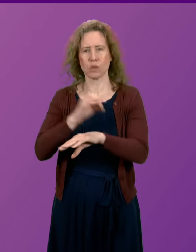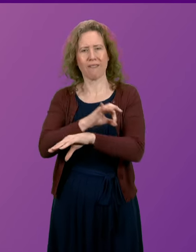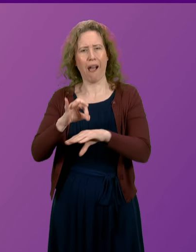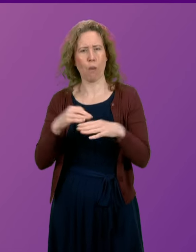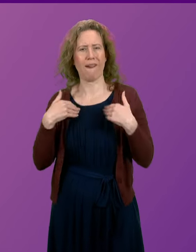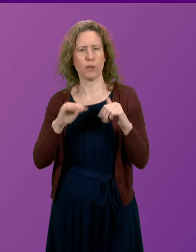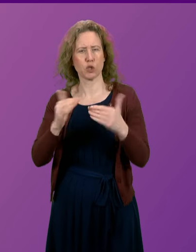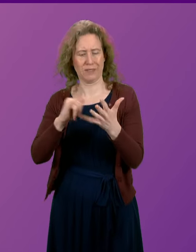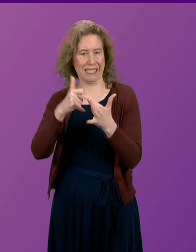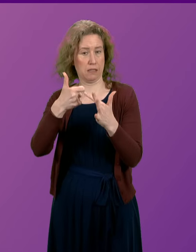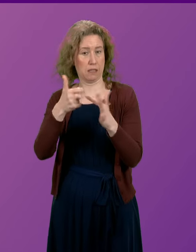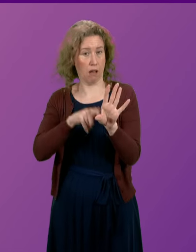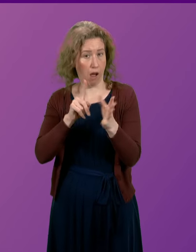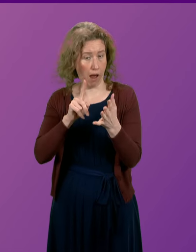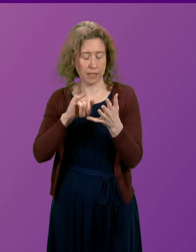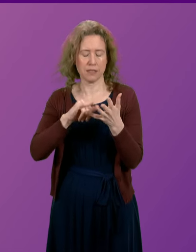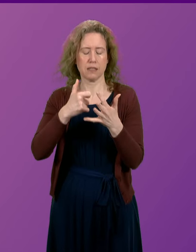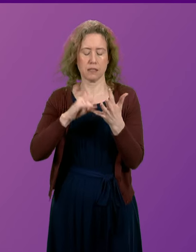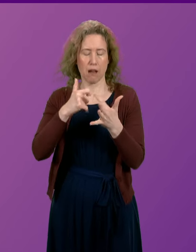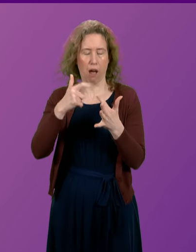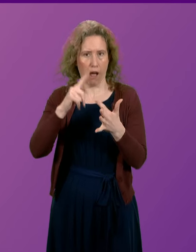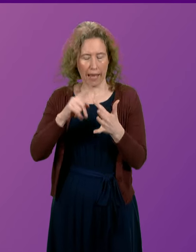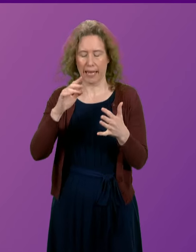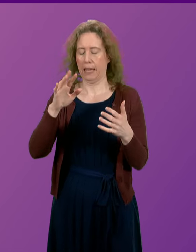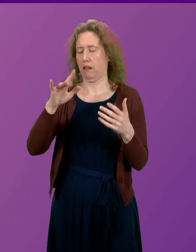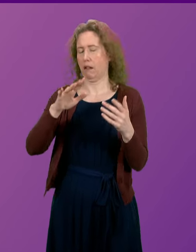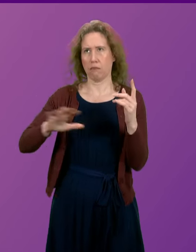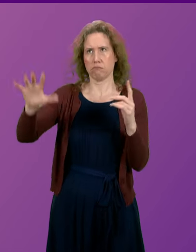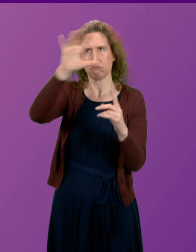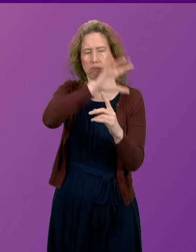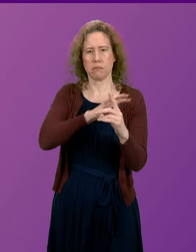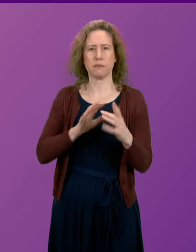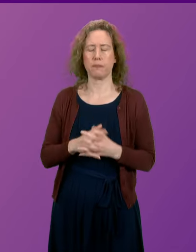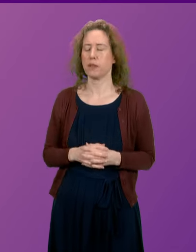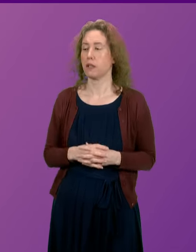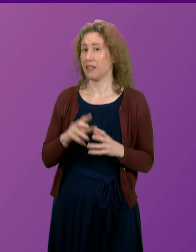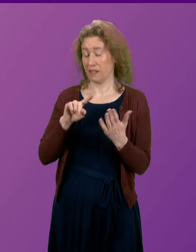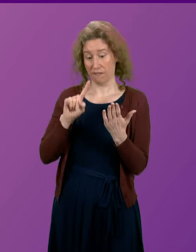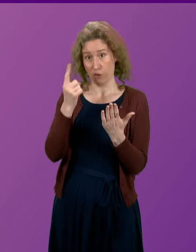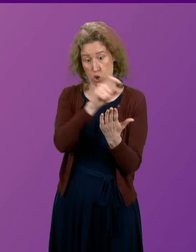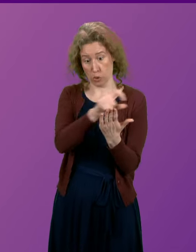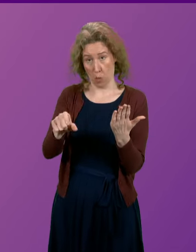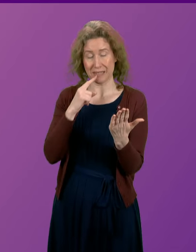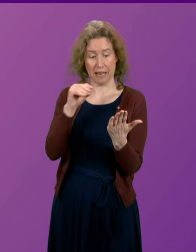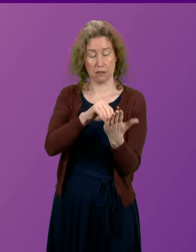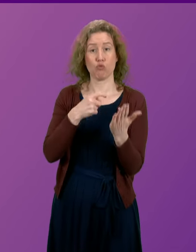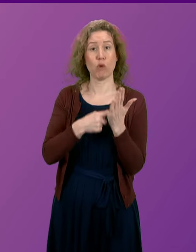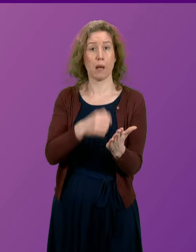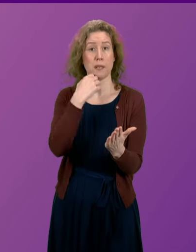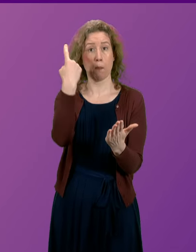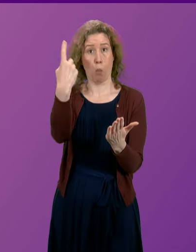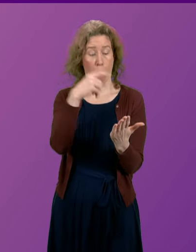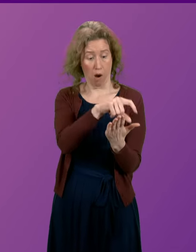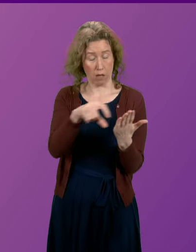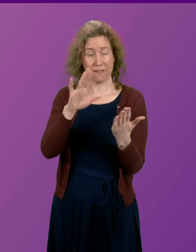in Skye, Lachalche and the surrounding area. The very first recommendation, recommendation number one of this